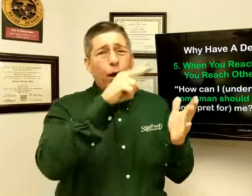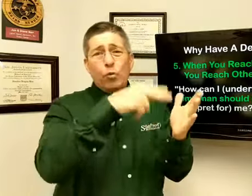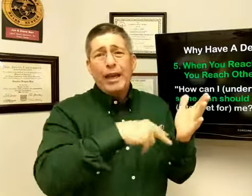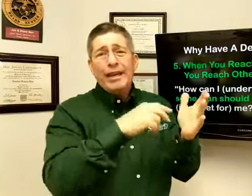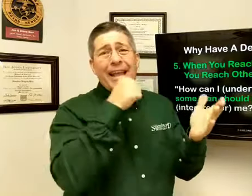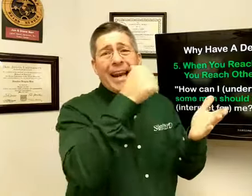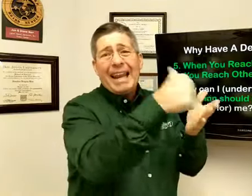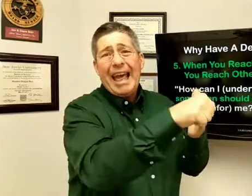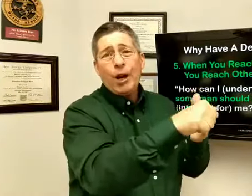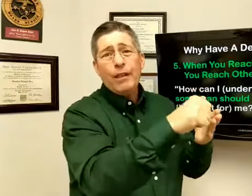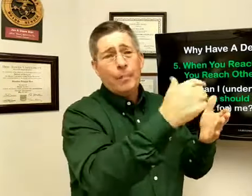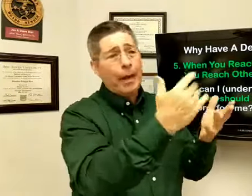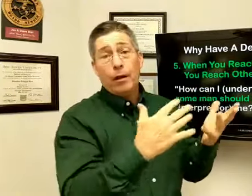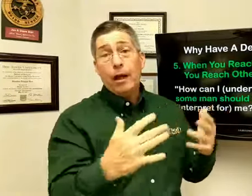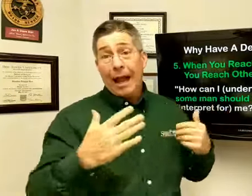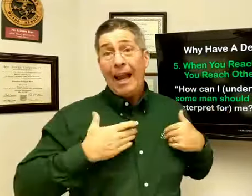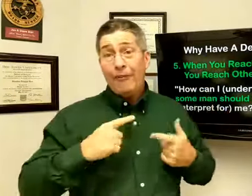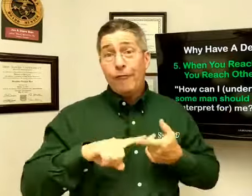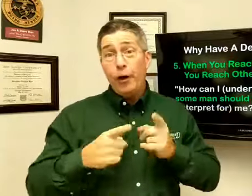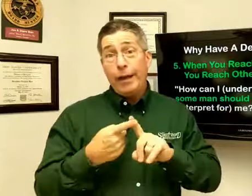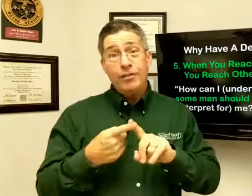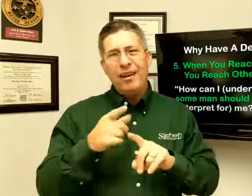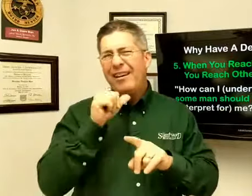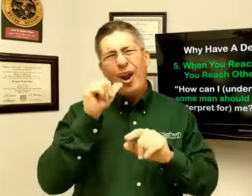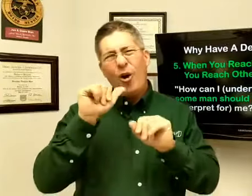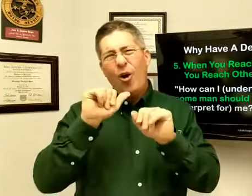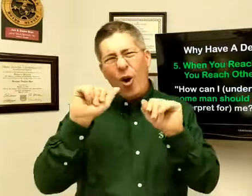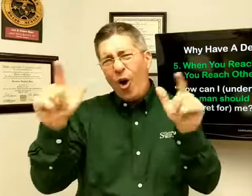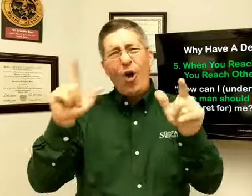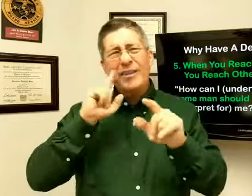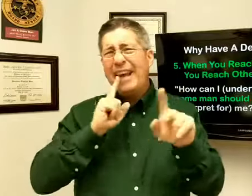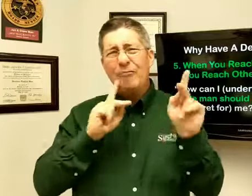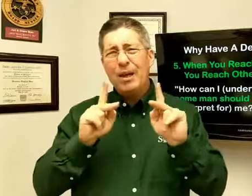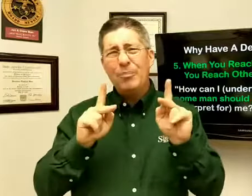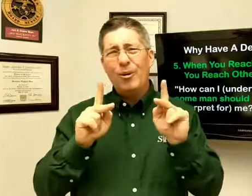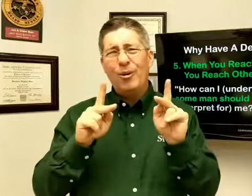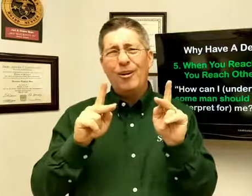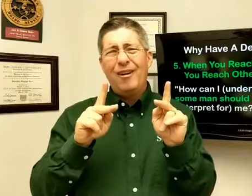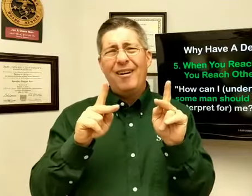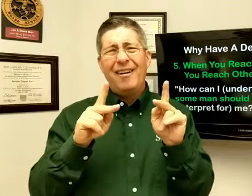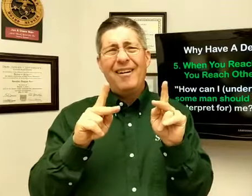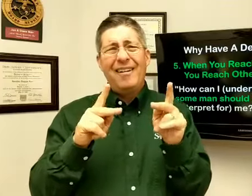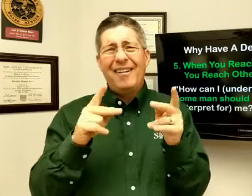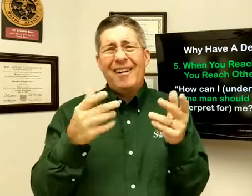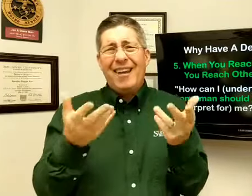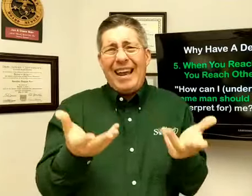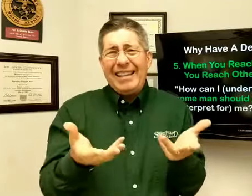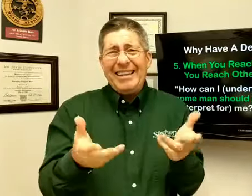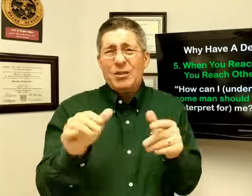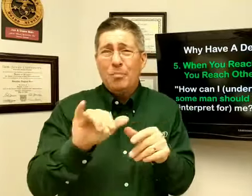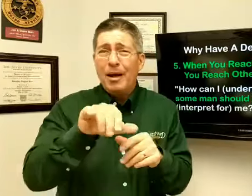read, they get a letter in the mail. I have friends. They're not all deaf people like this, but